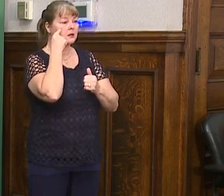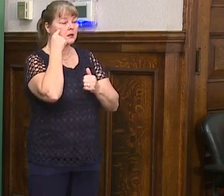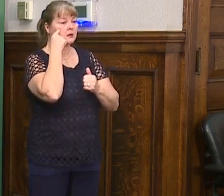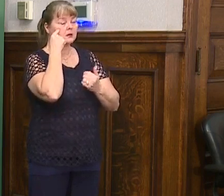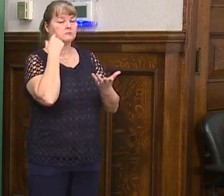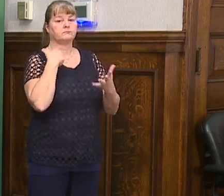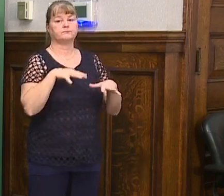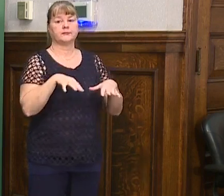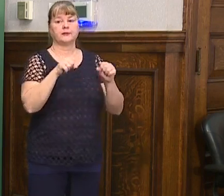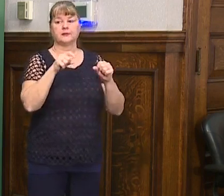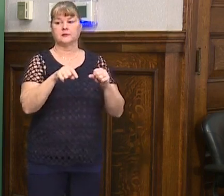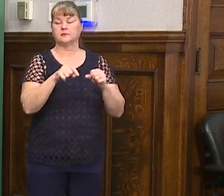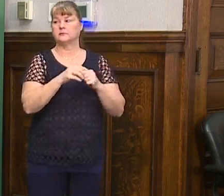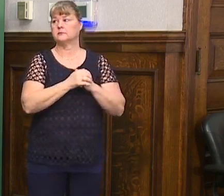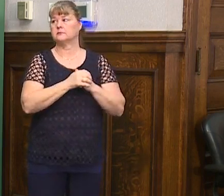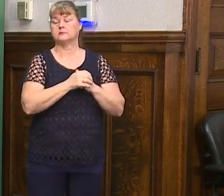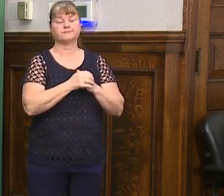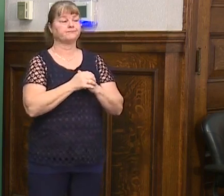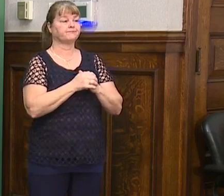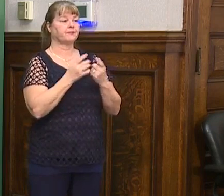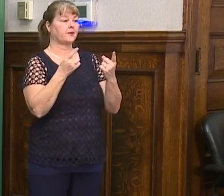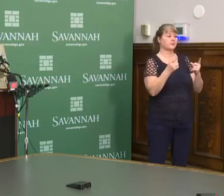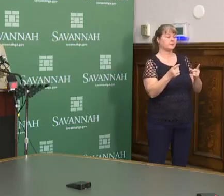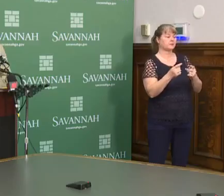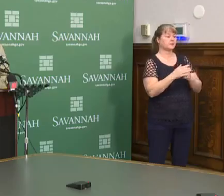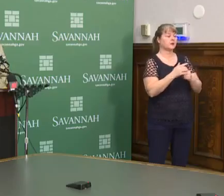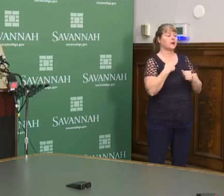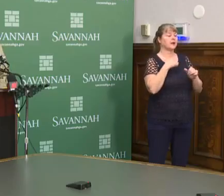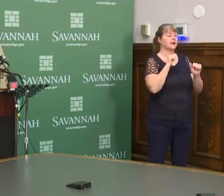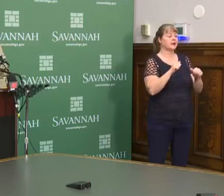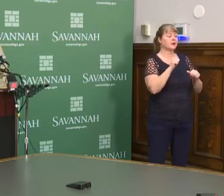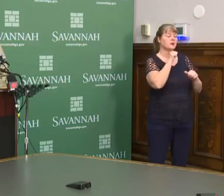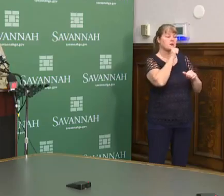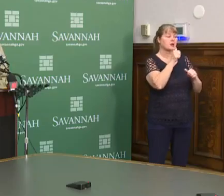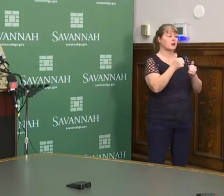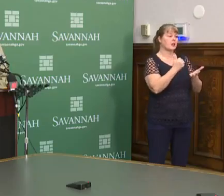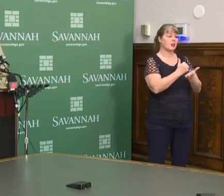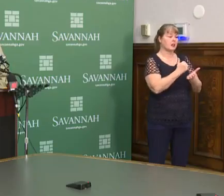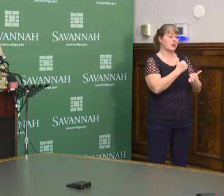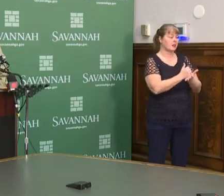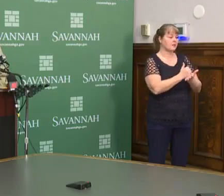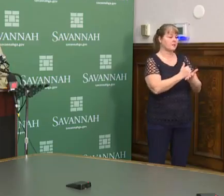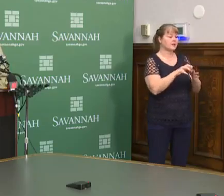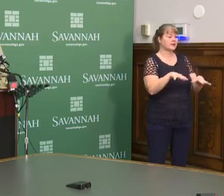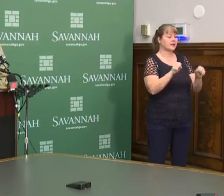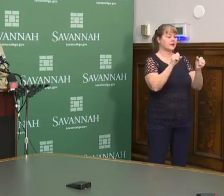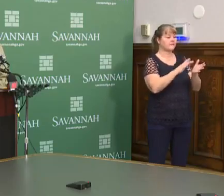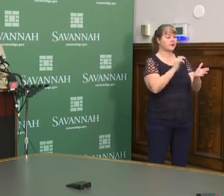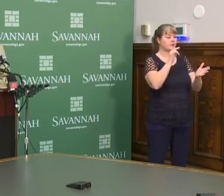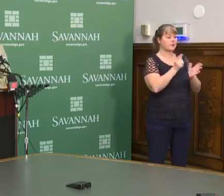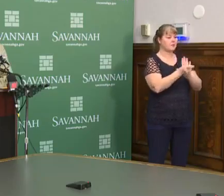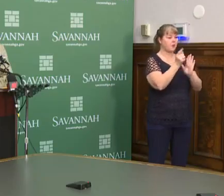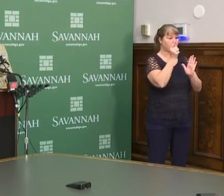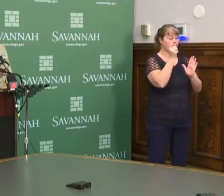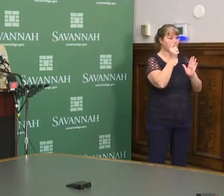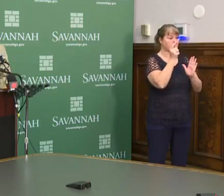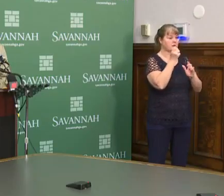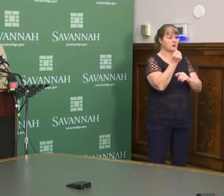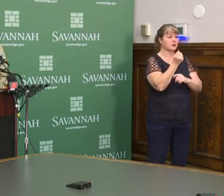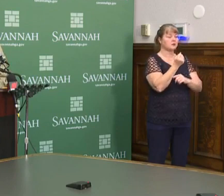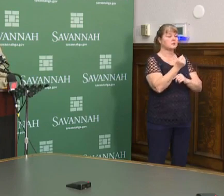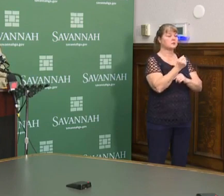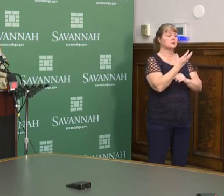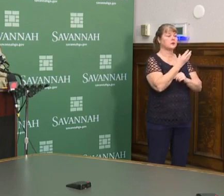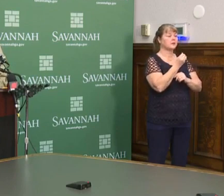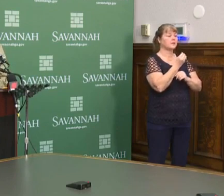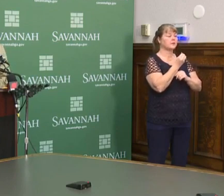to be coincidental, but I cannot help to take advantage of the moment and underscore